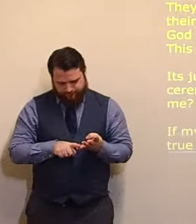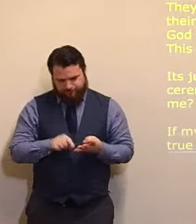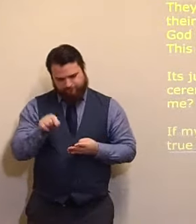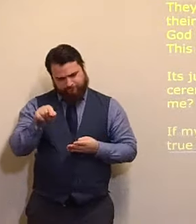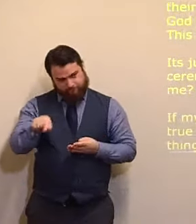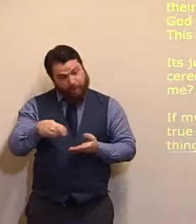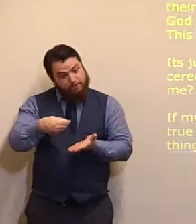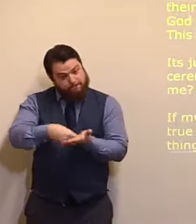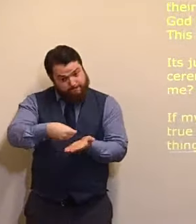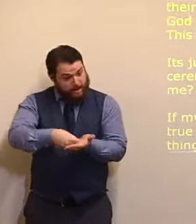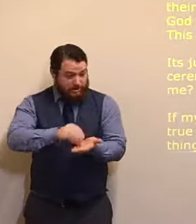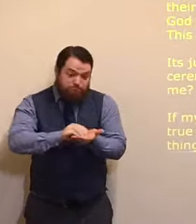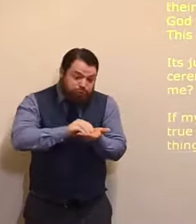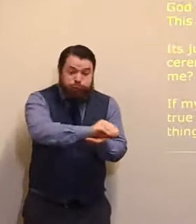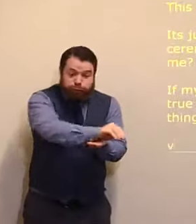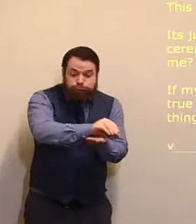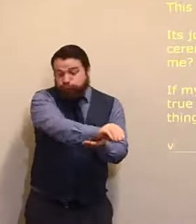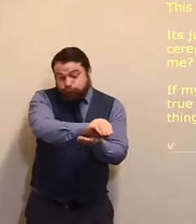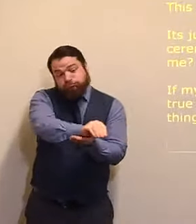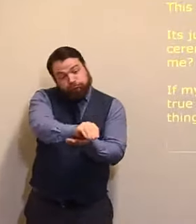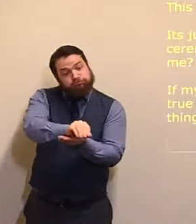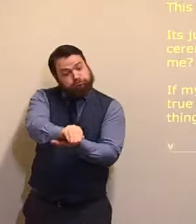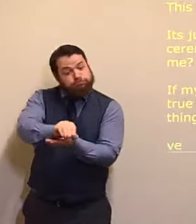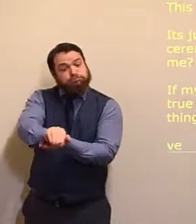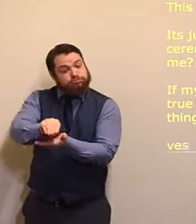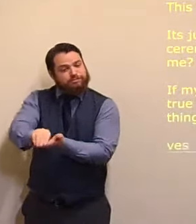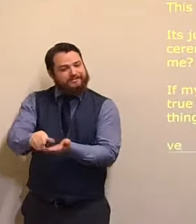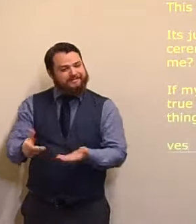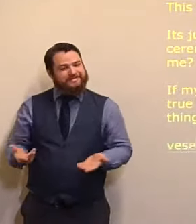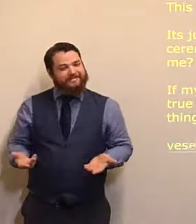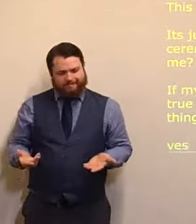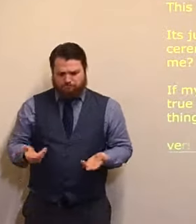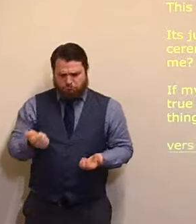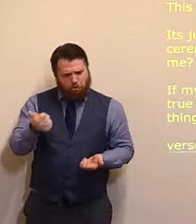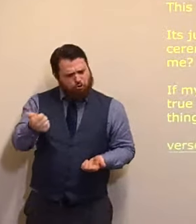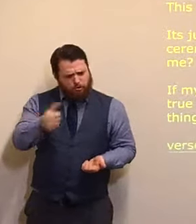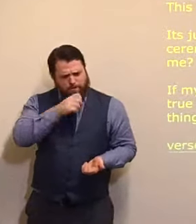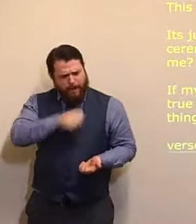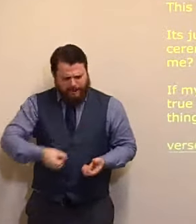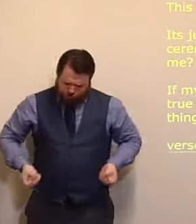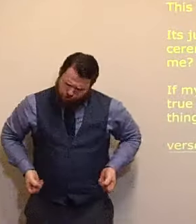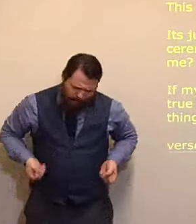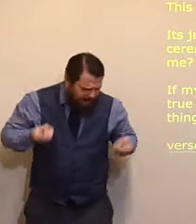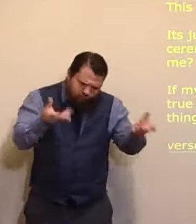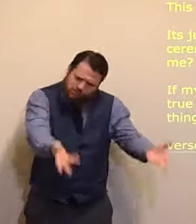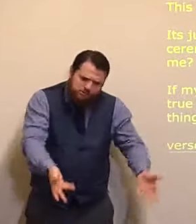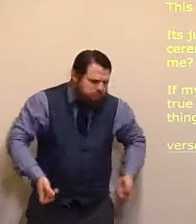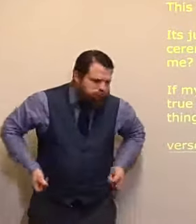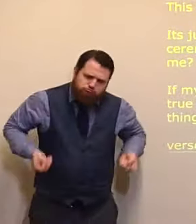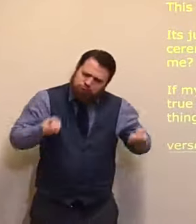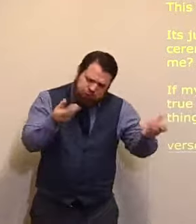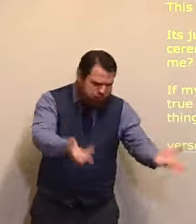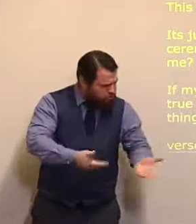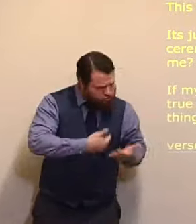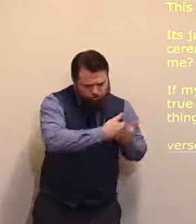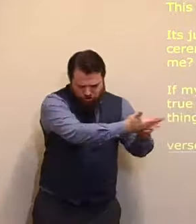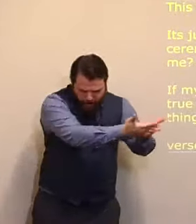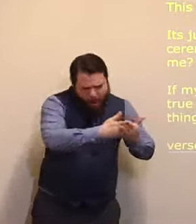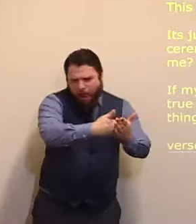This was a generous man, he was a generous man, he was willing to share, what he has, with other